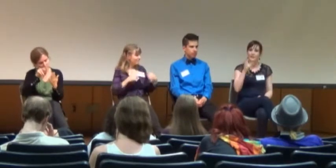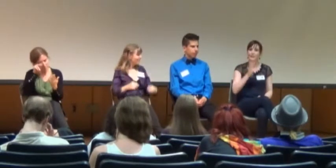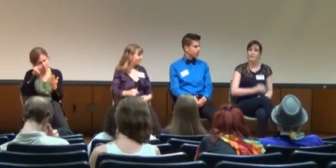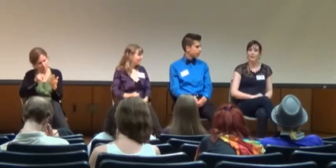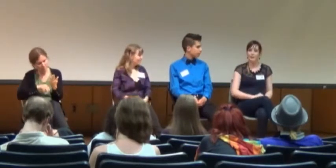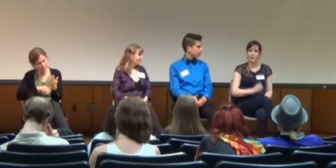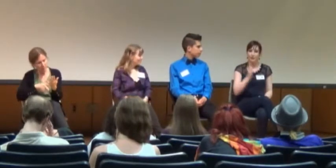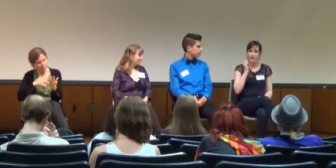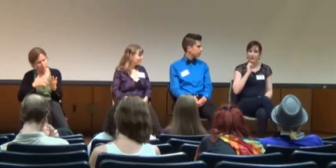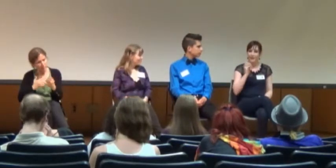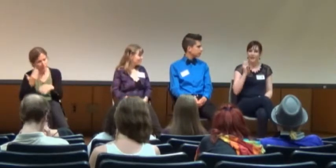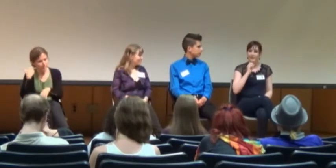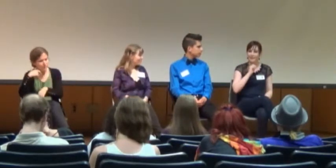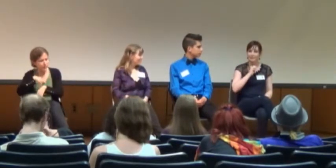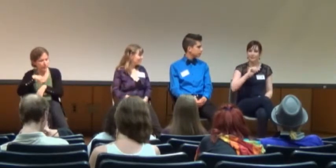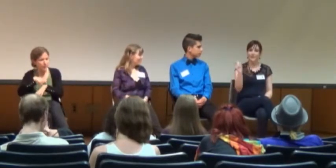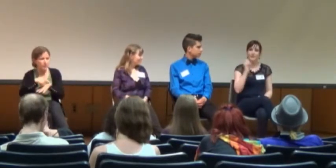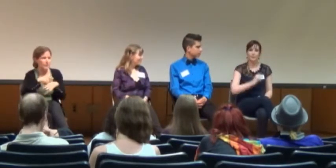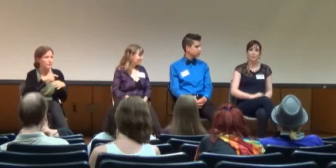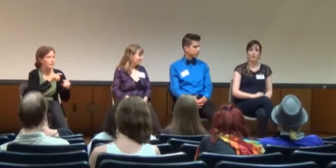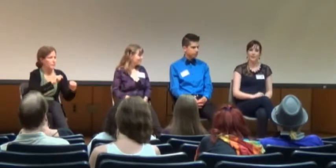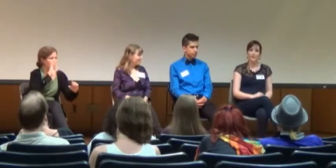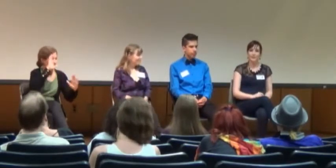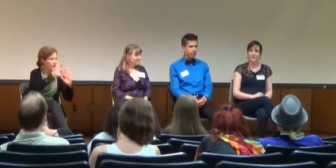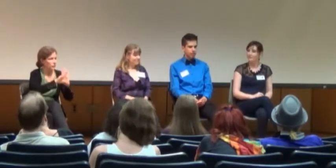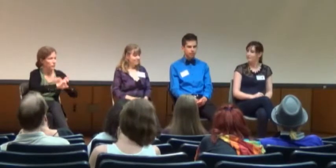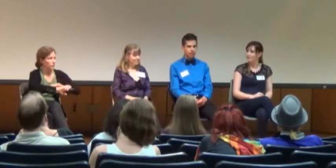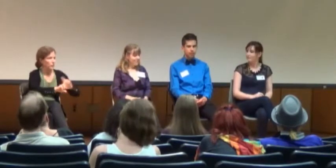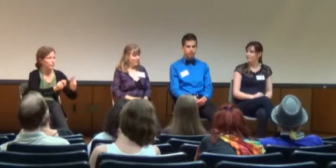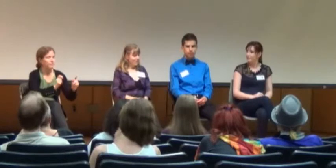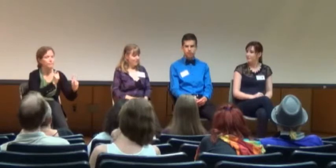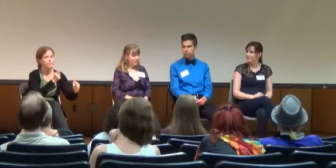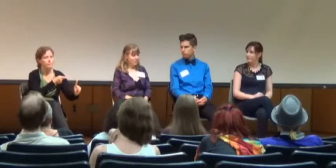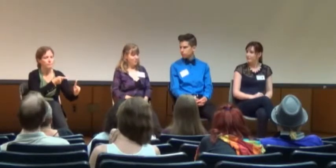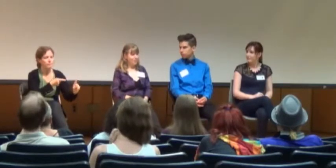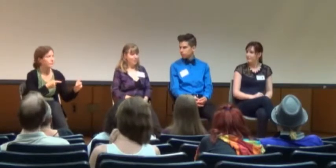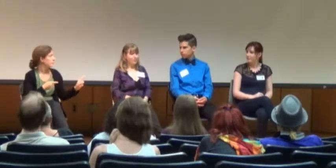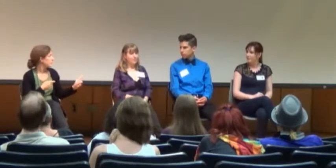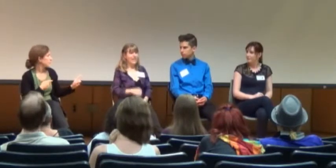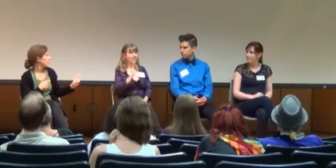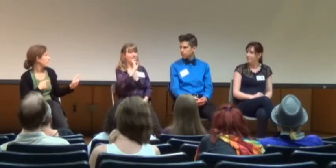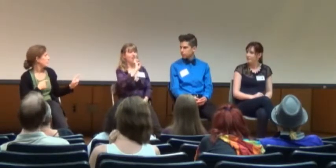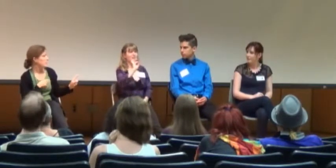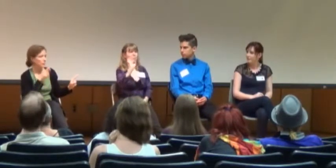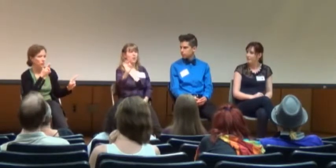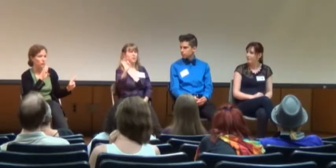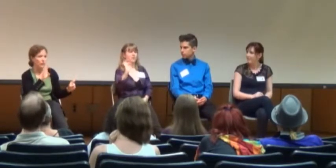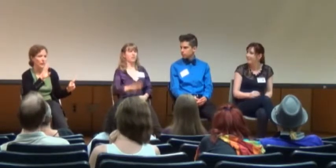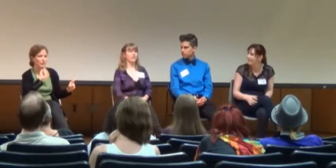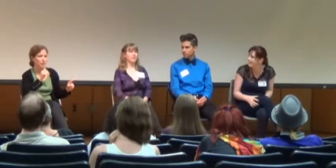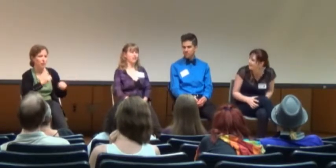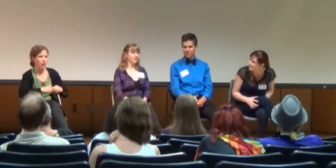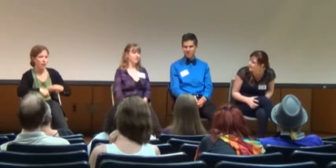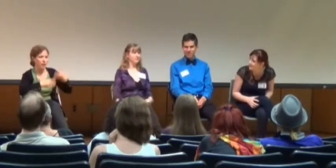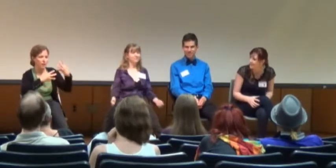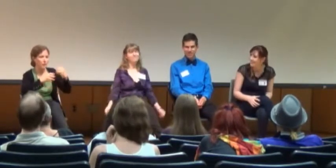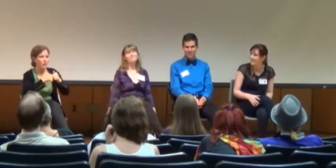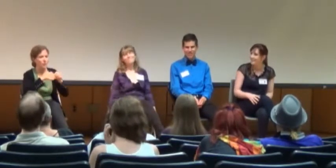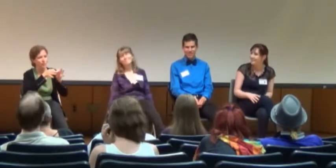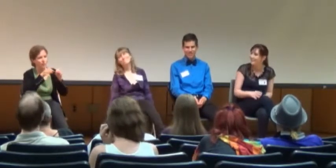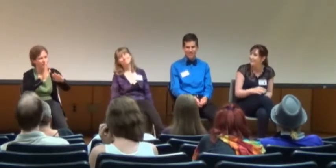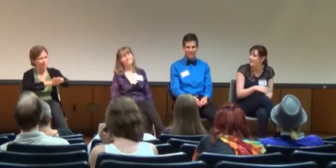when they can just see an image, and it's right to the point. That stuff gets re-blogged with the tab, long posts all the time.